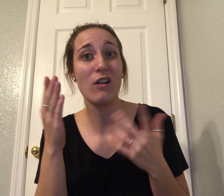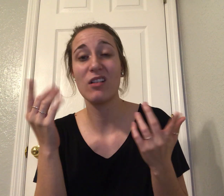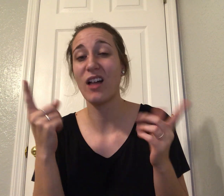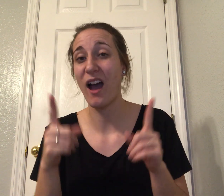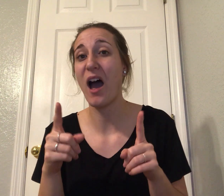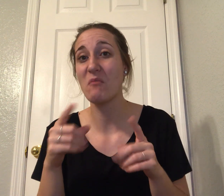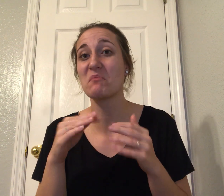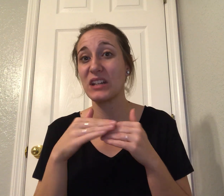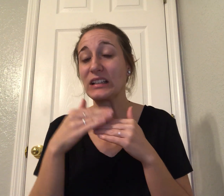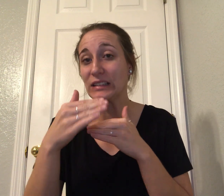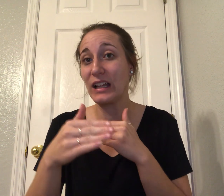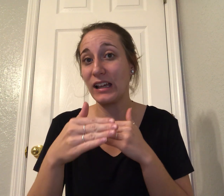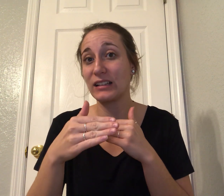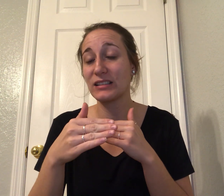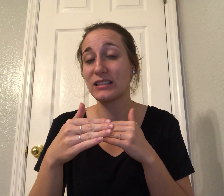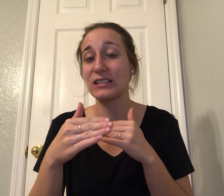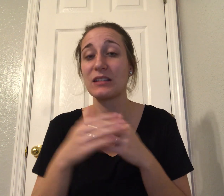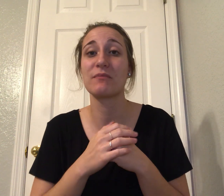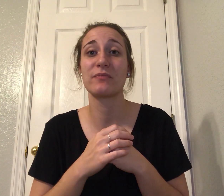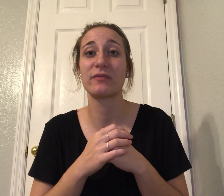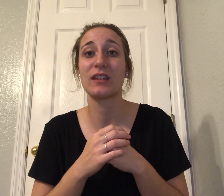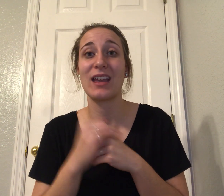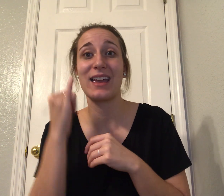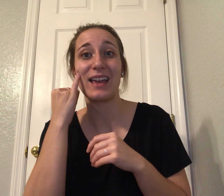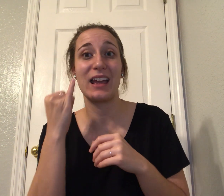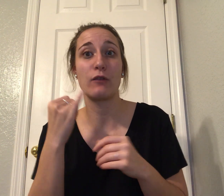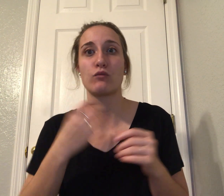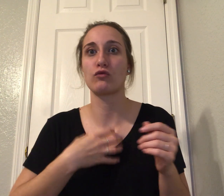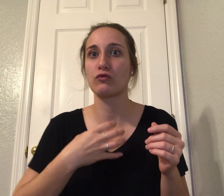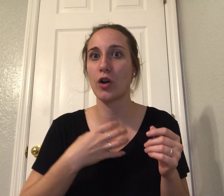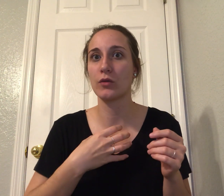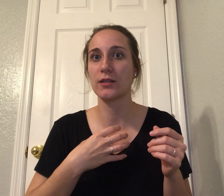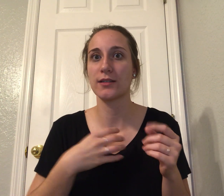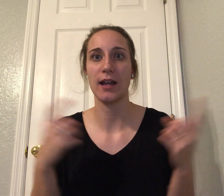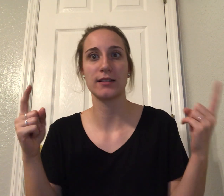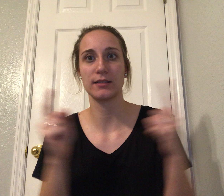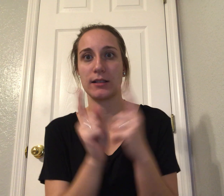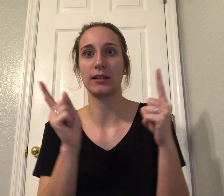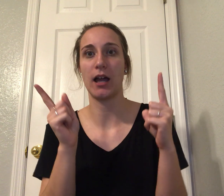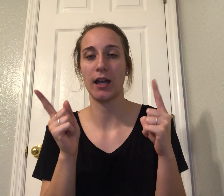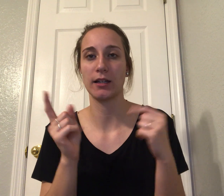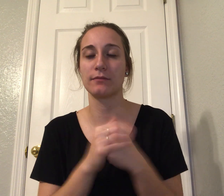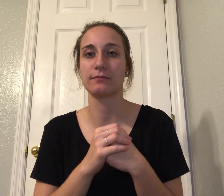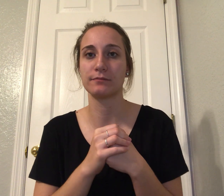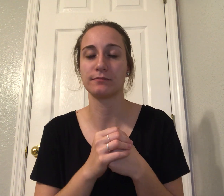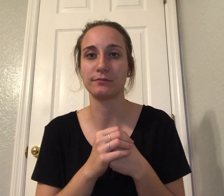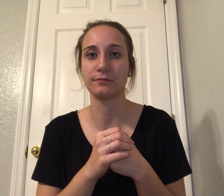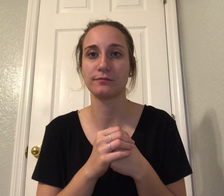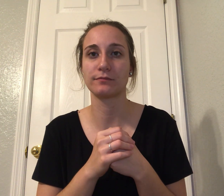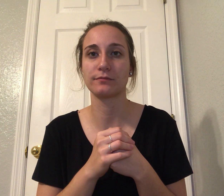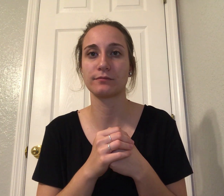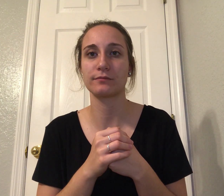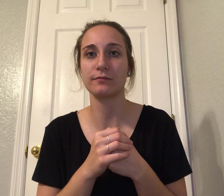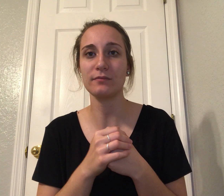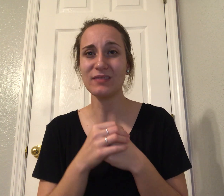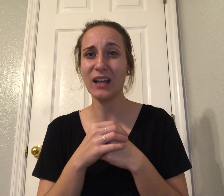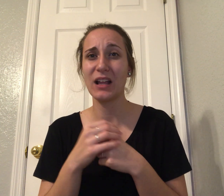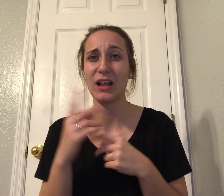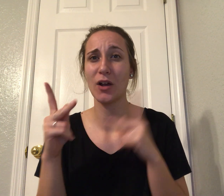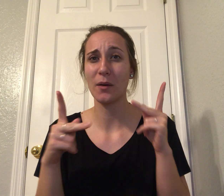in the streets. The Carter Center is operating behind the scenes, working with local faith leaders in an effort to keep everyone calm, while other conflict